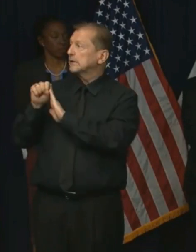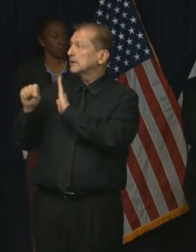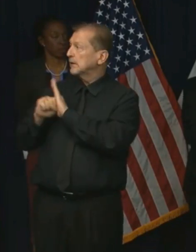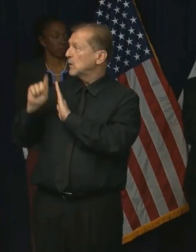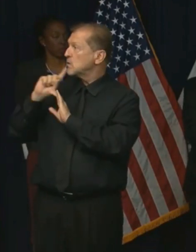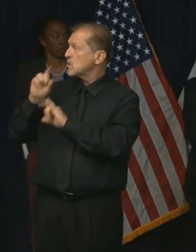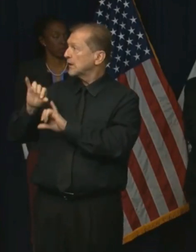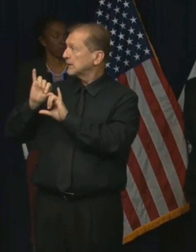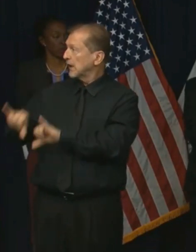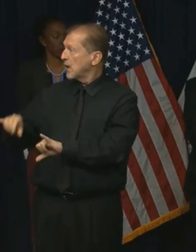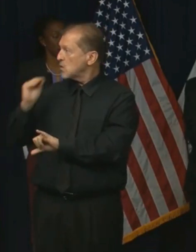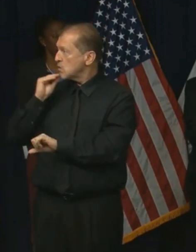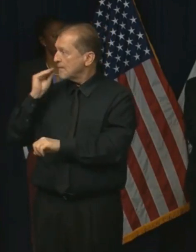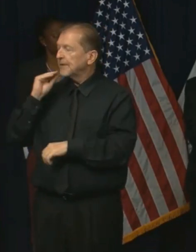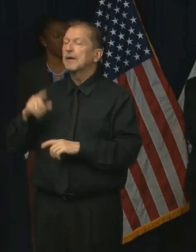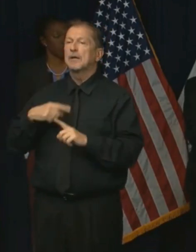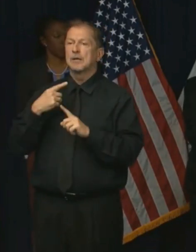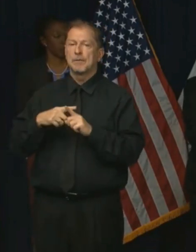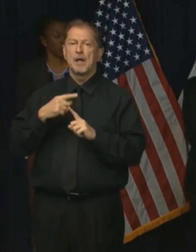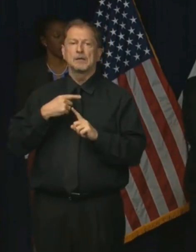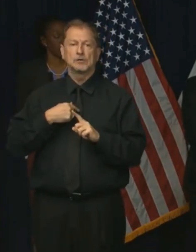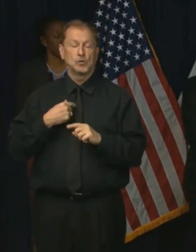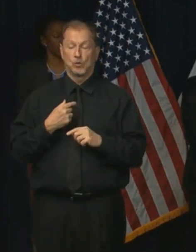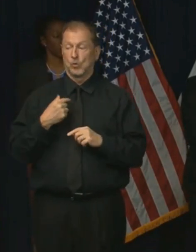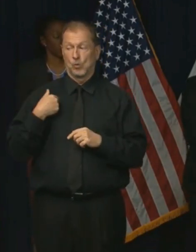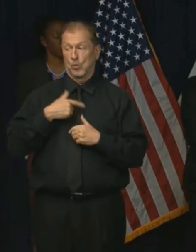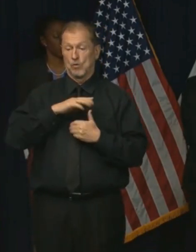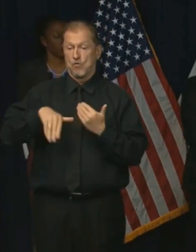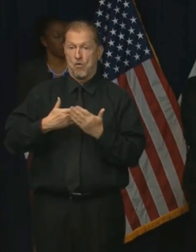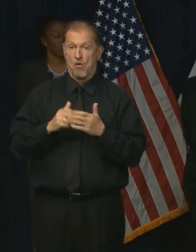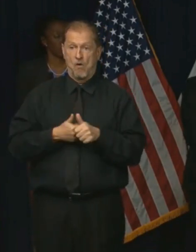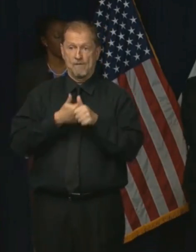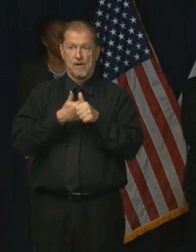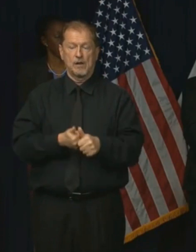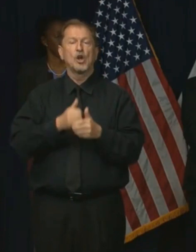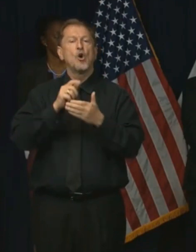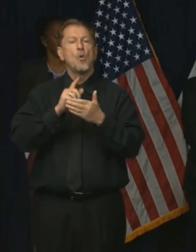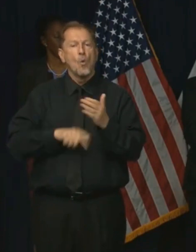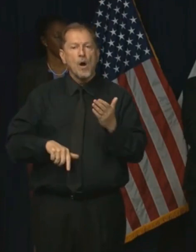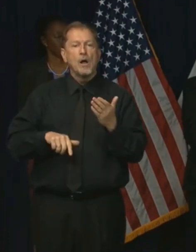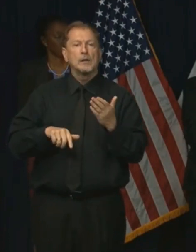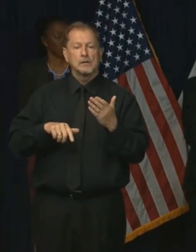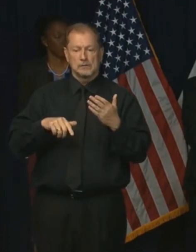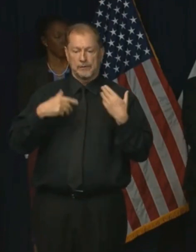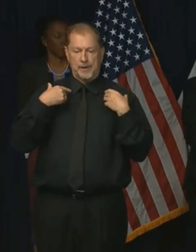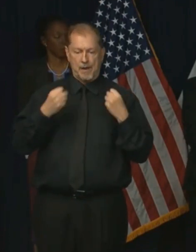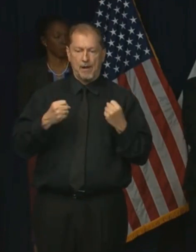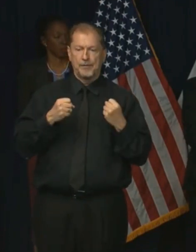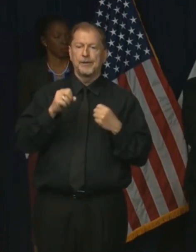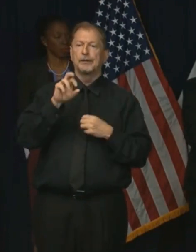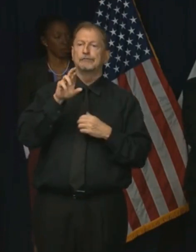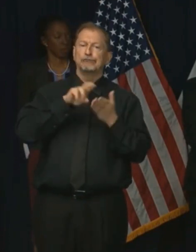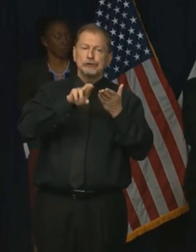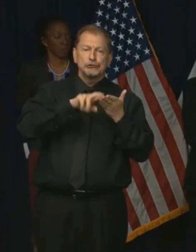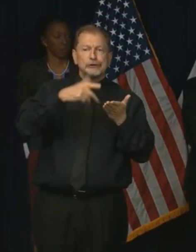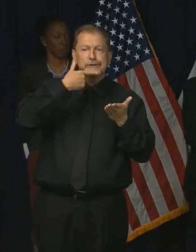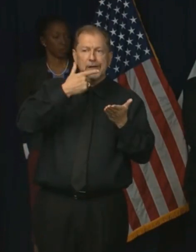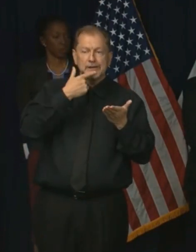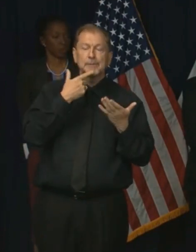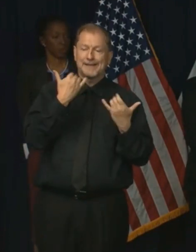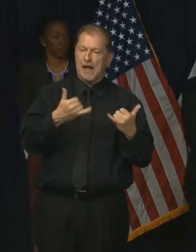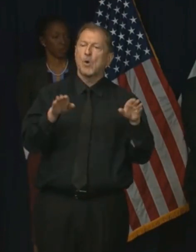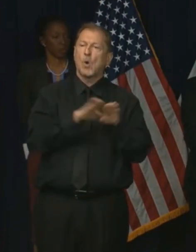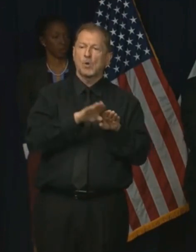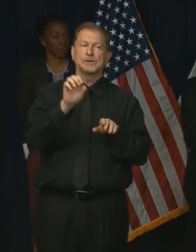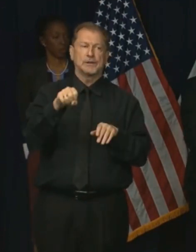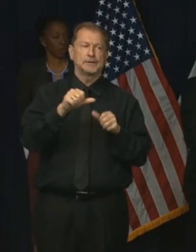but also we're going to be guided, as we all are, by whatever the data and the science tells us. But they remain closed. Mayor, they